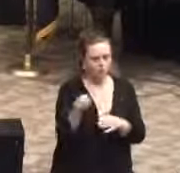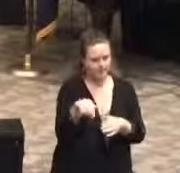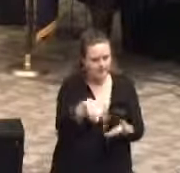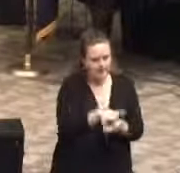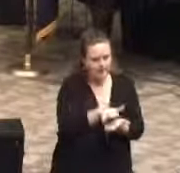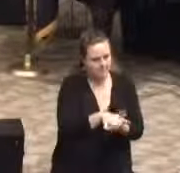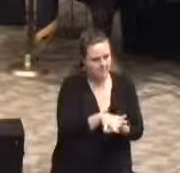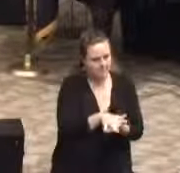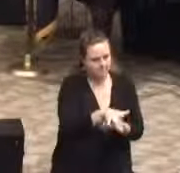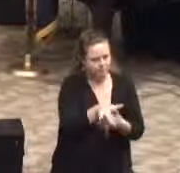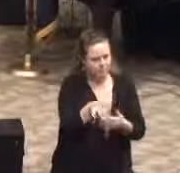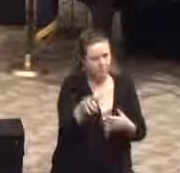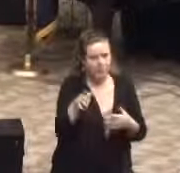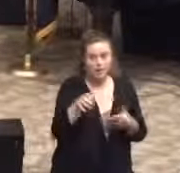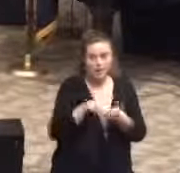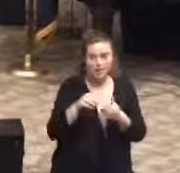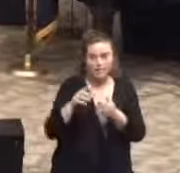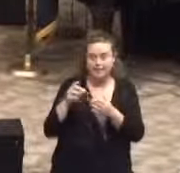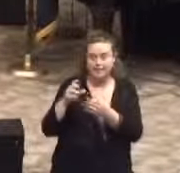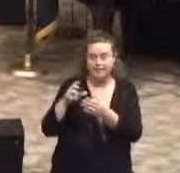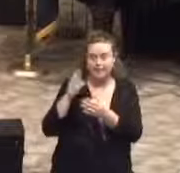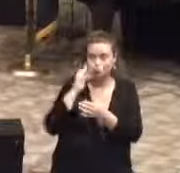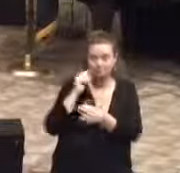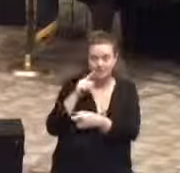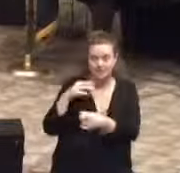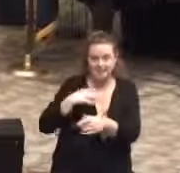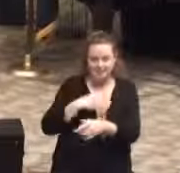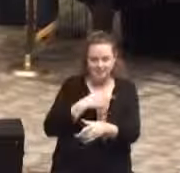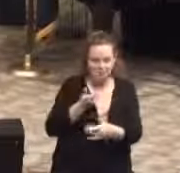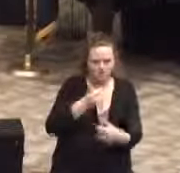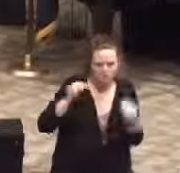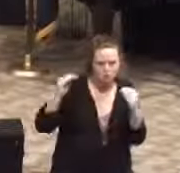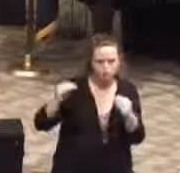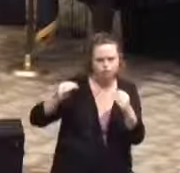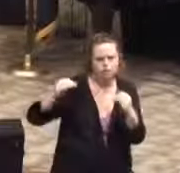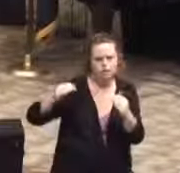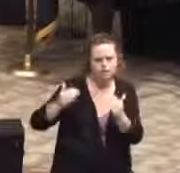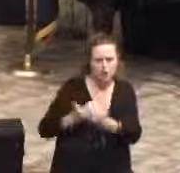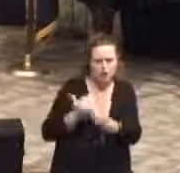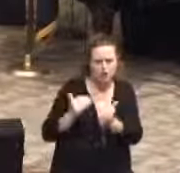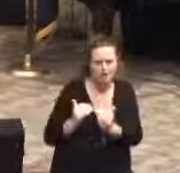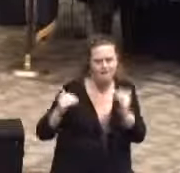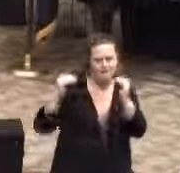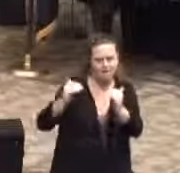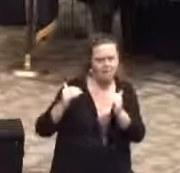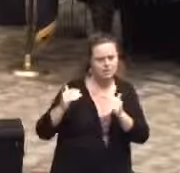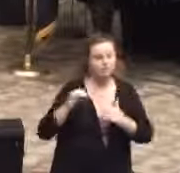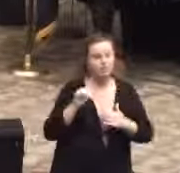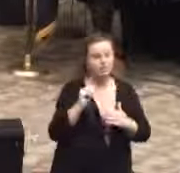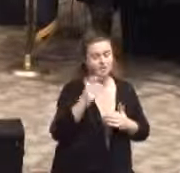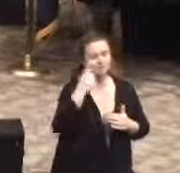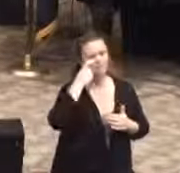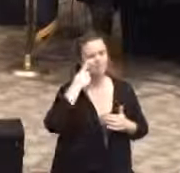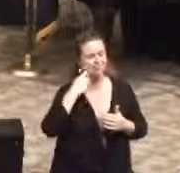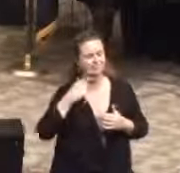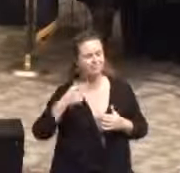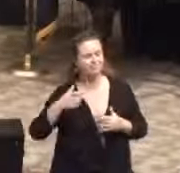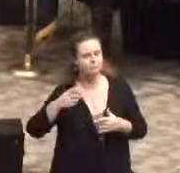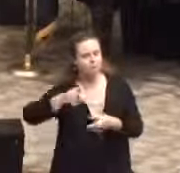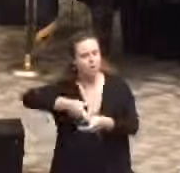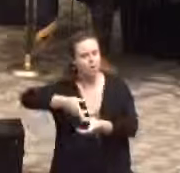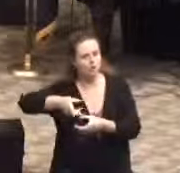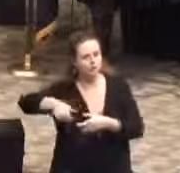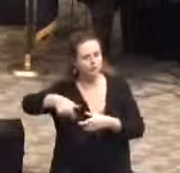They've taken the learning experiences of these staff to a new level. Jim's very new in his position and working with the